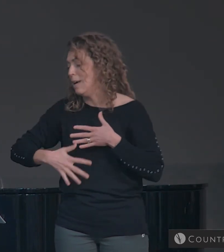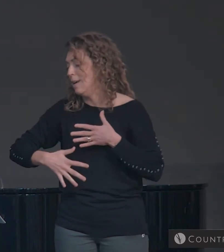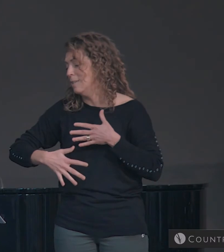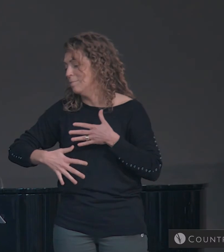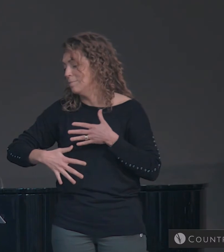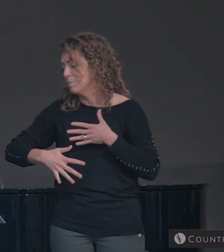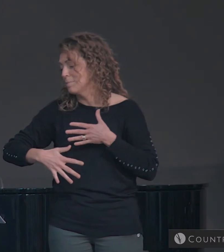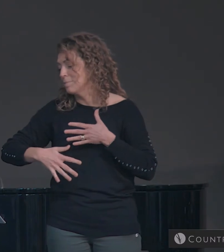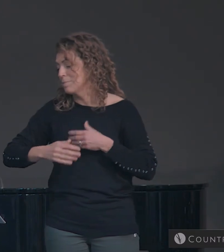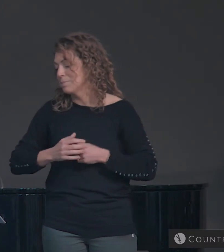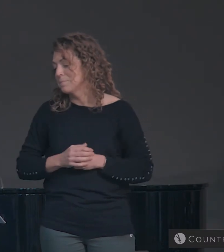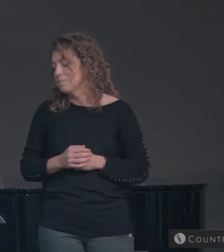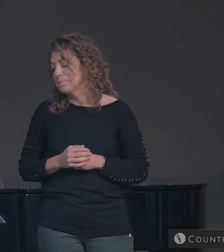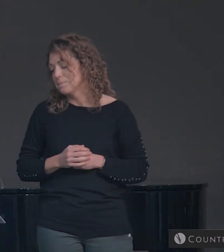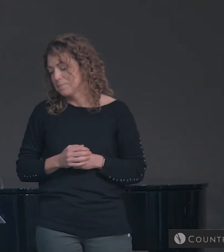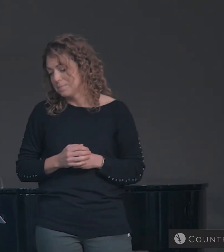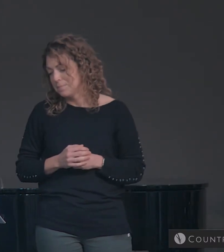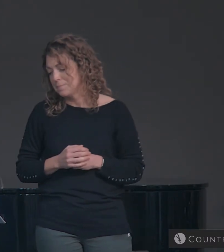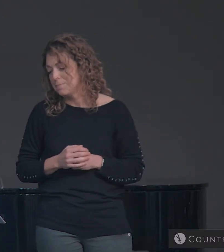Christ.